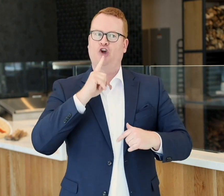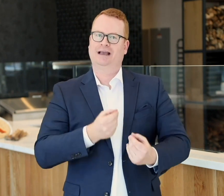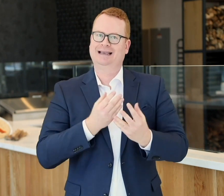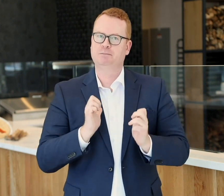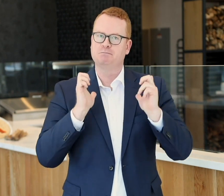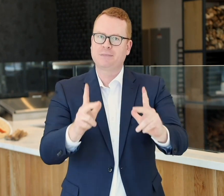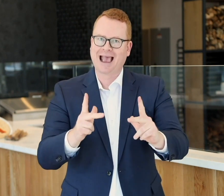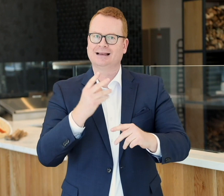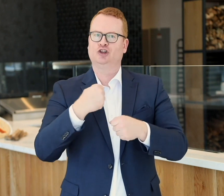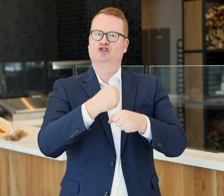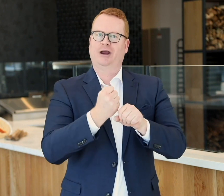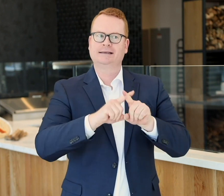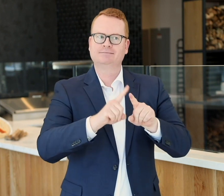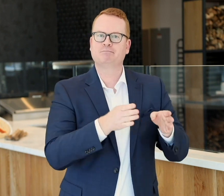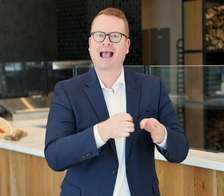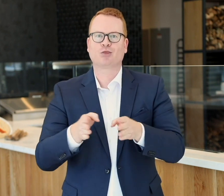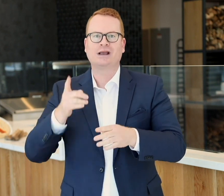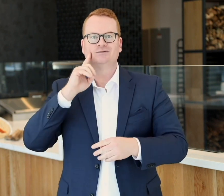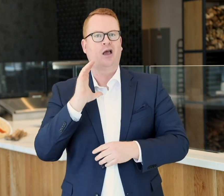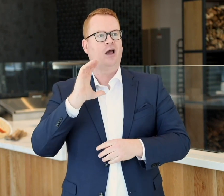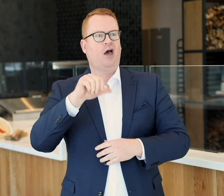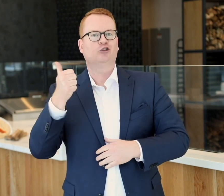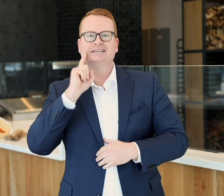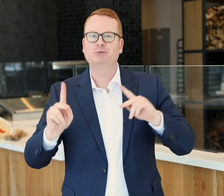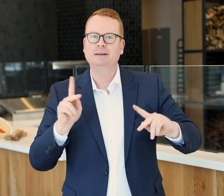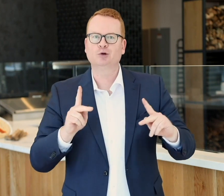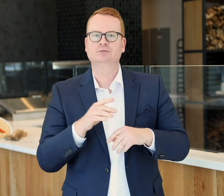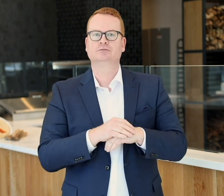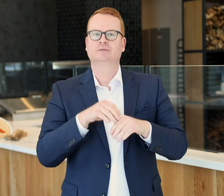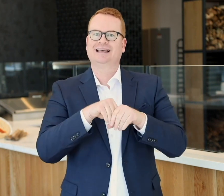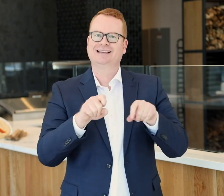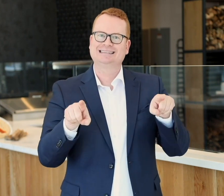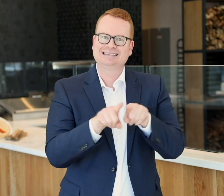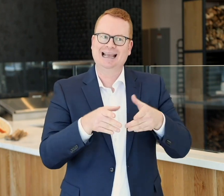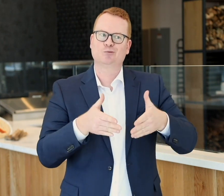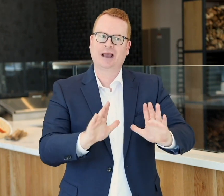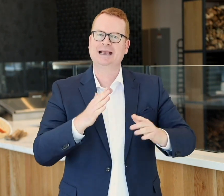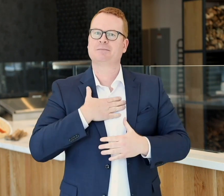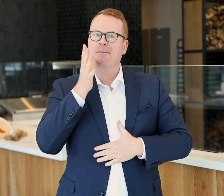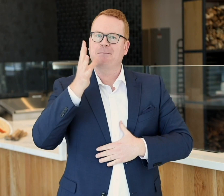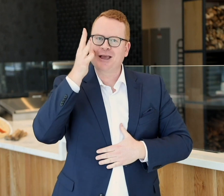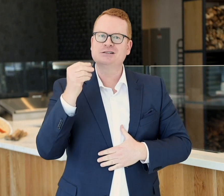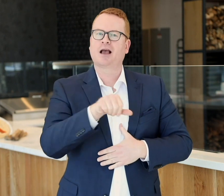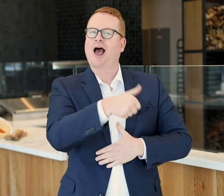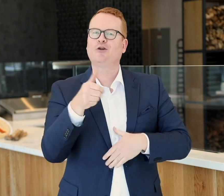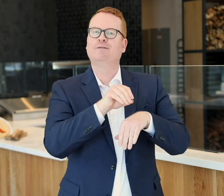we are giving back and creating pathways for other deaf people in the same way my parents and other influential